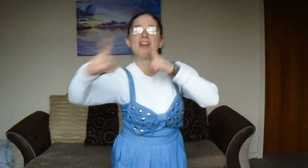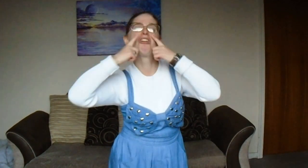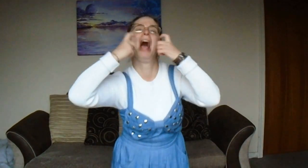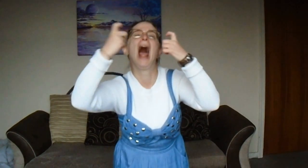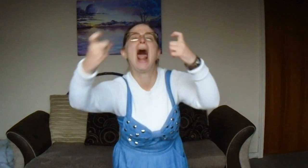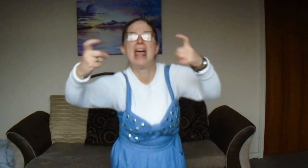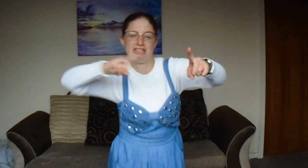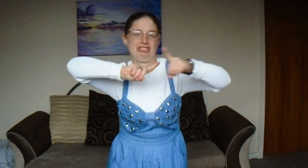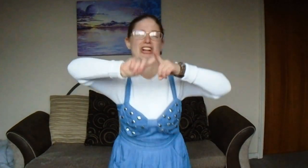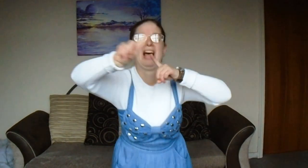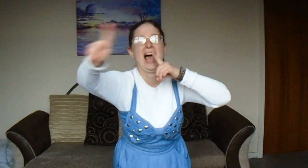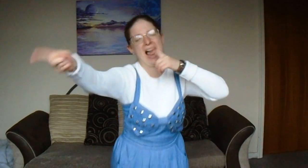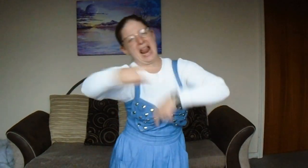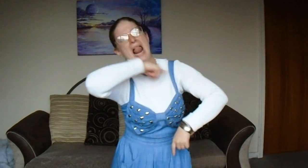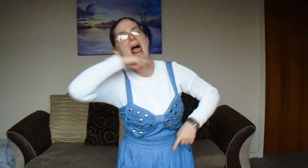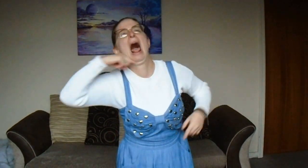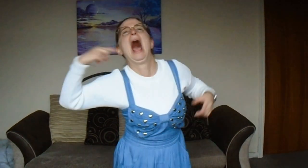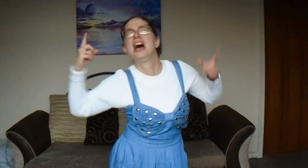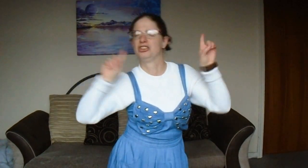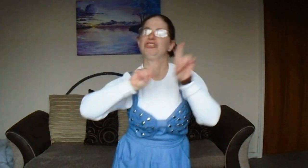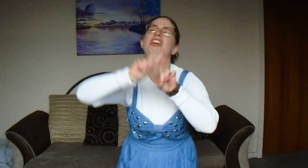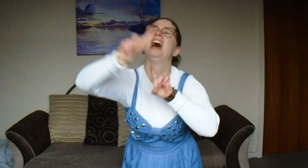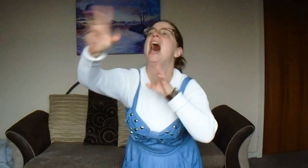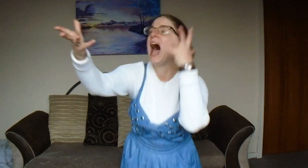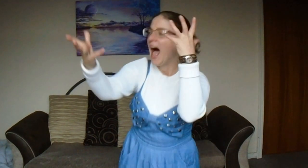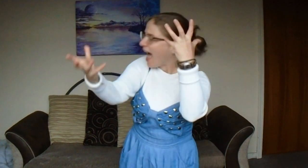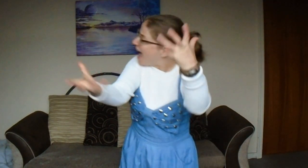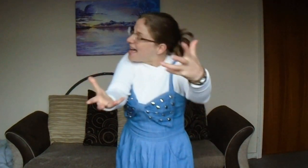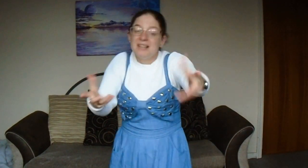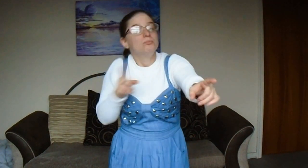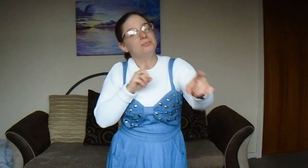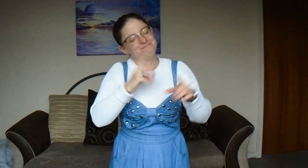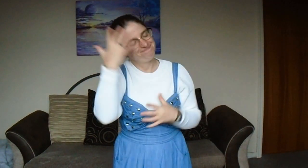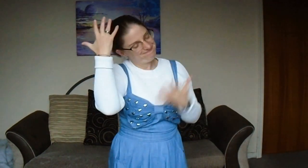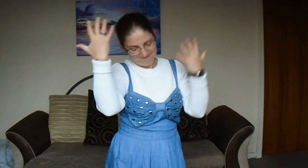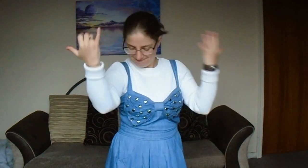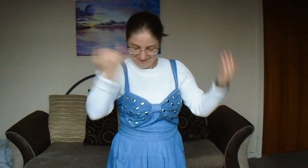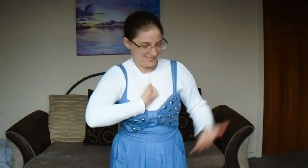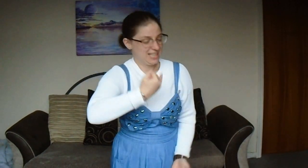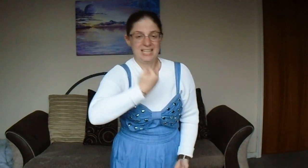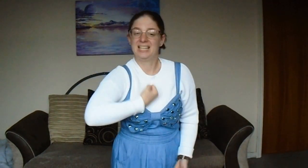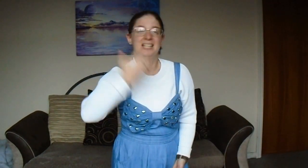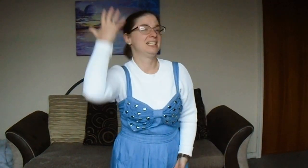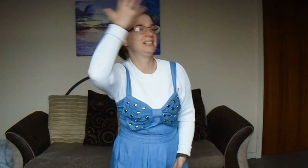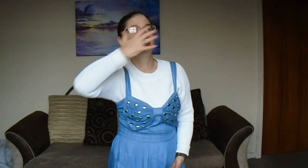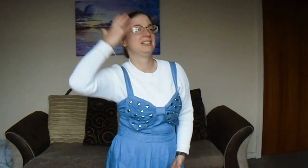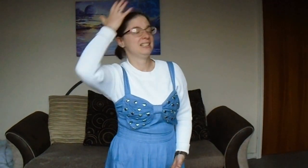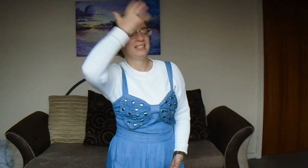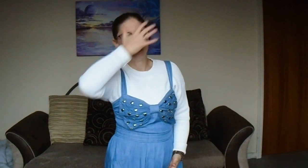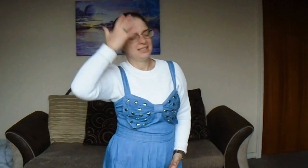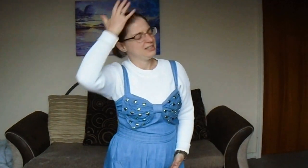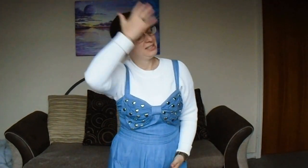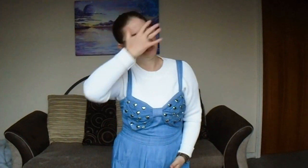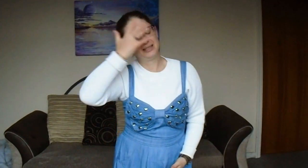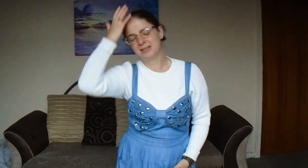cry, cry, cry, that was just a dream, just a dream,